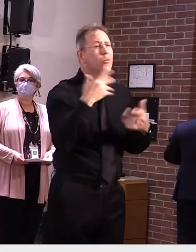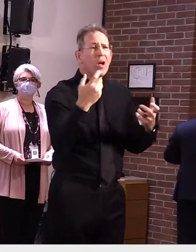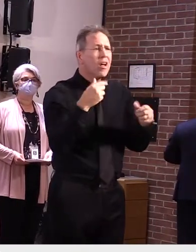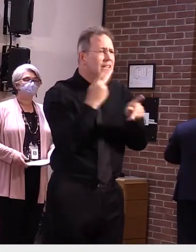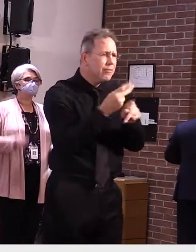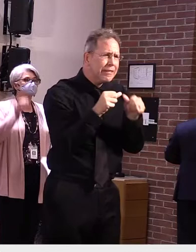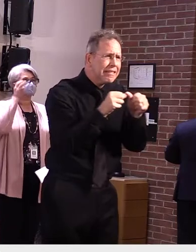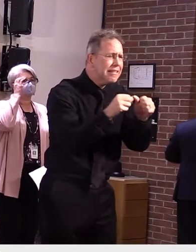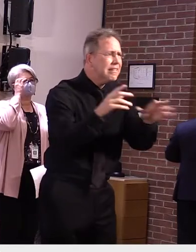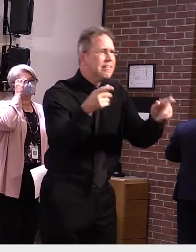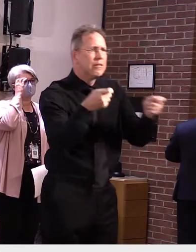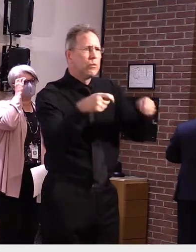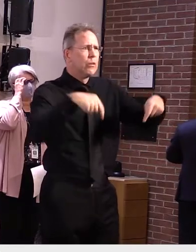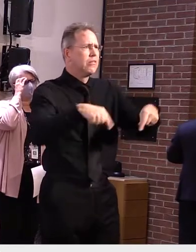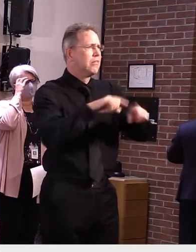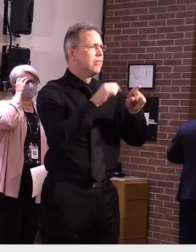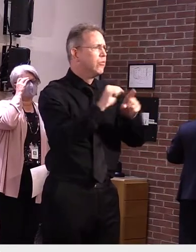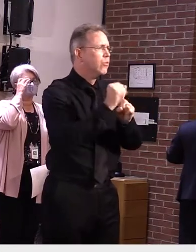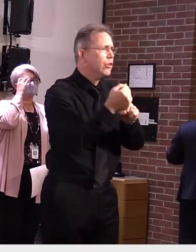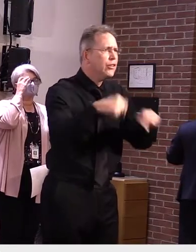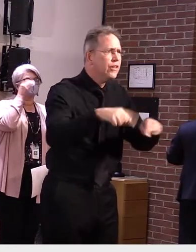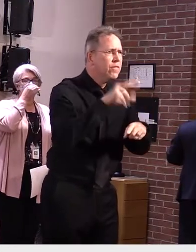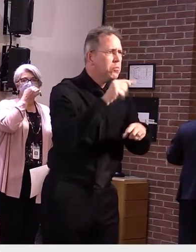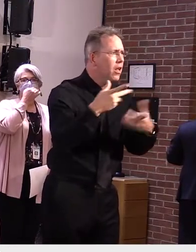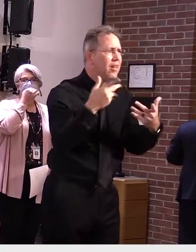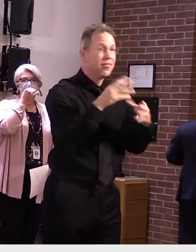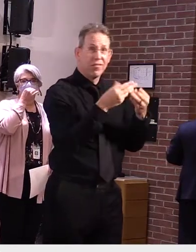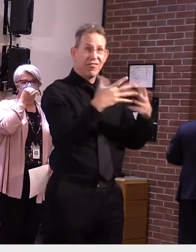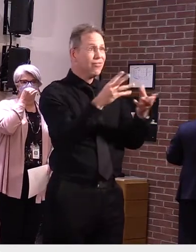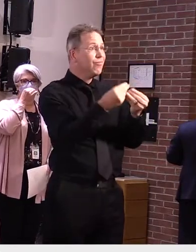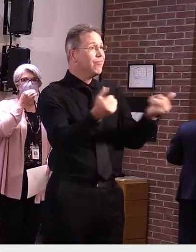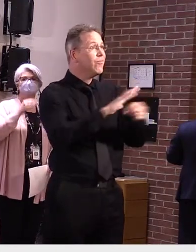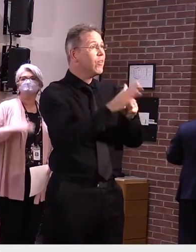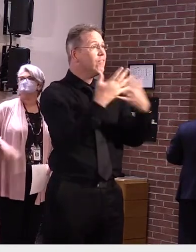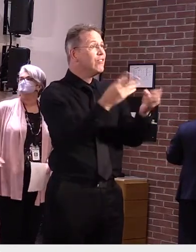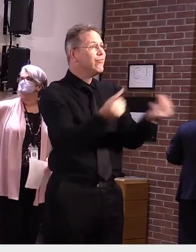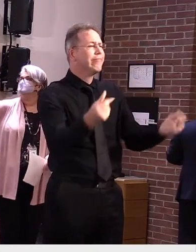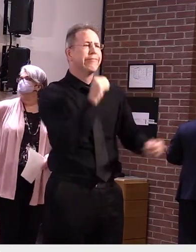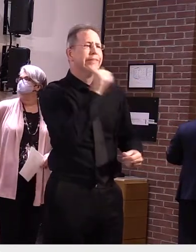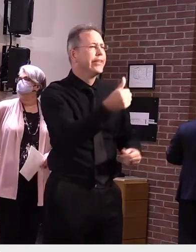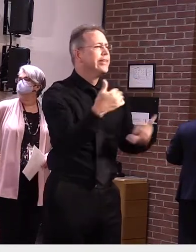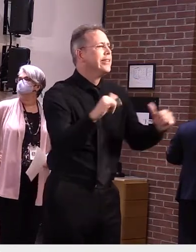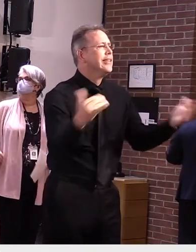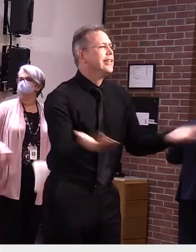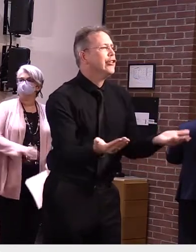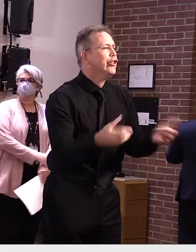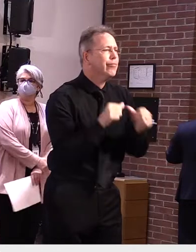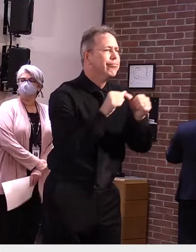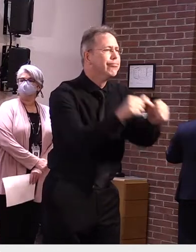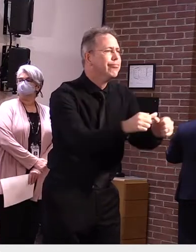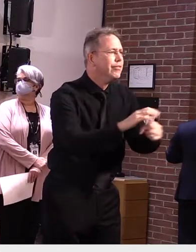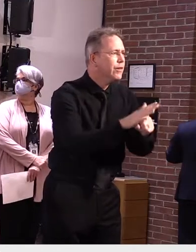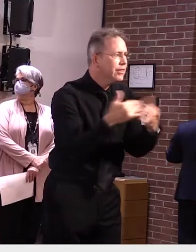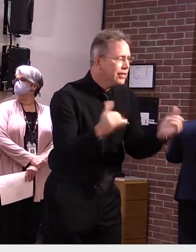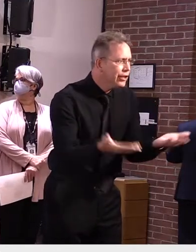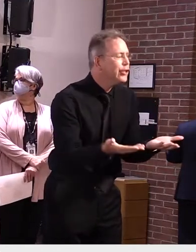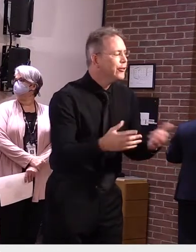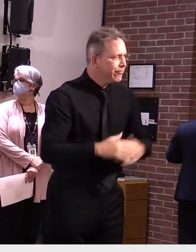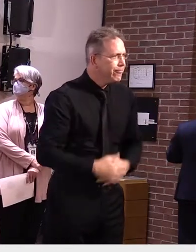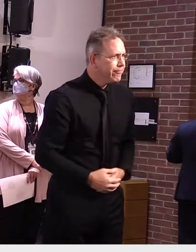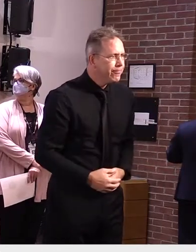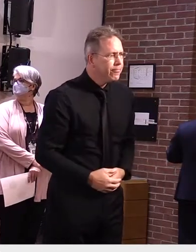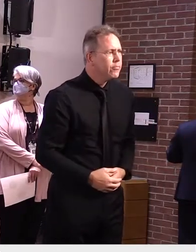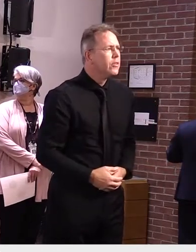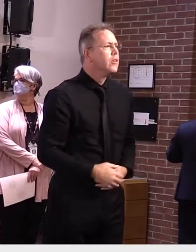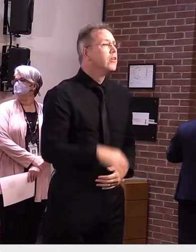pandemic, which has not gone away despite our success here in Vermont. Dr. Kelso, our state epidemiologist,